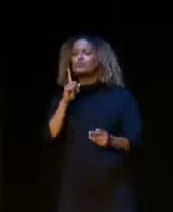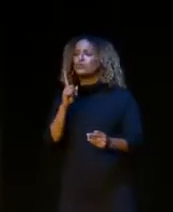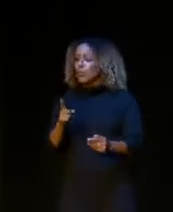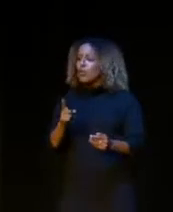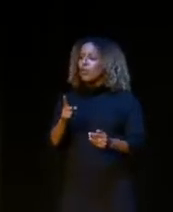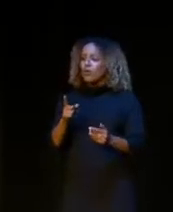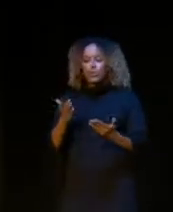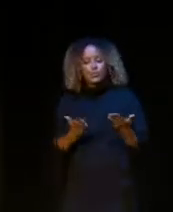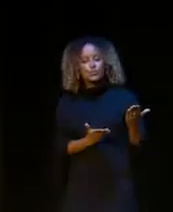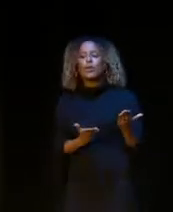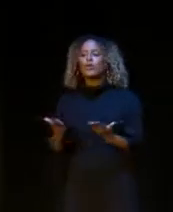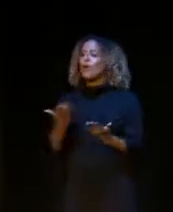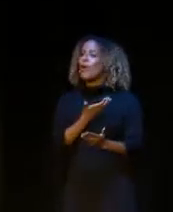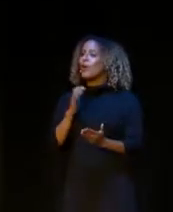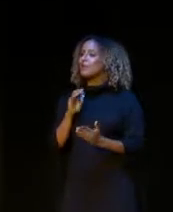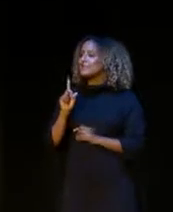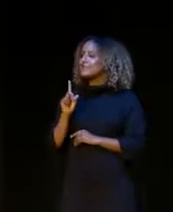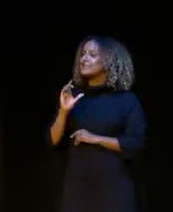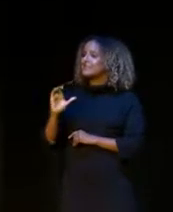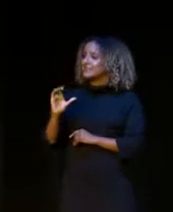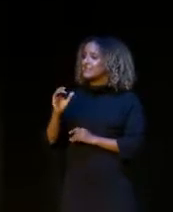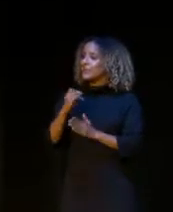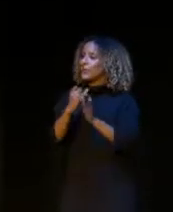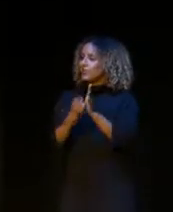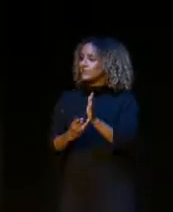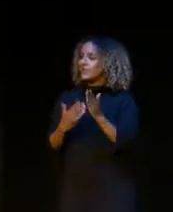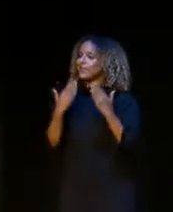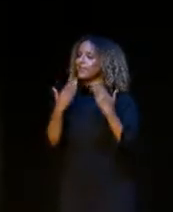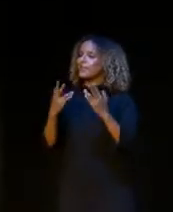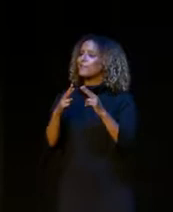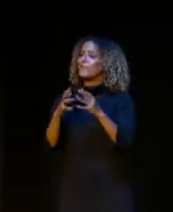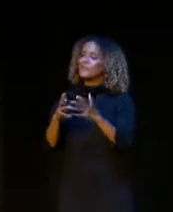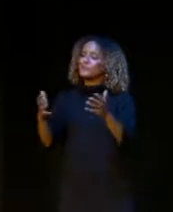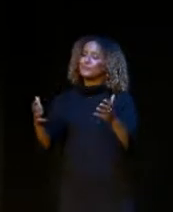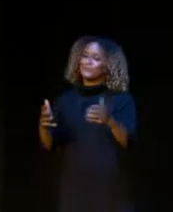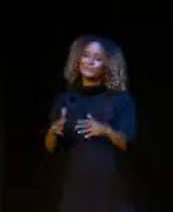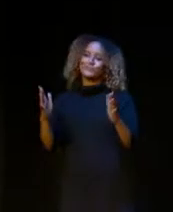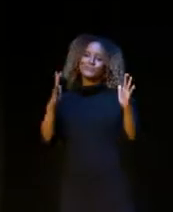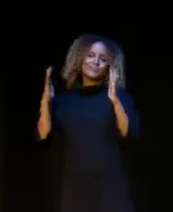sure it's serving our D.C. and the arts. Thank you very much.